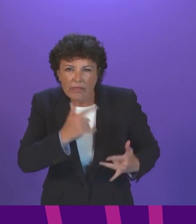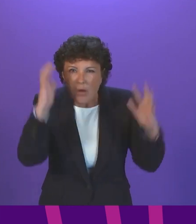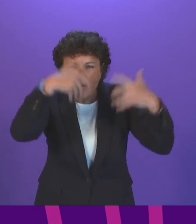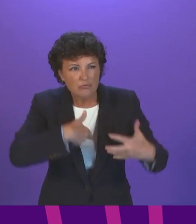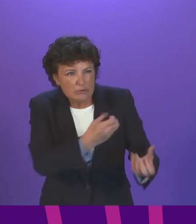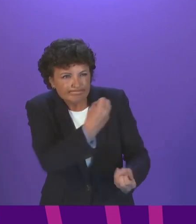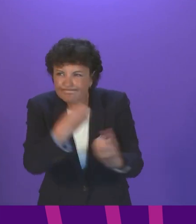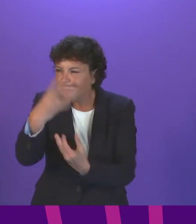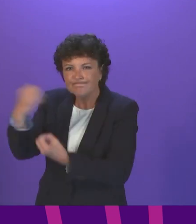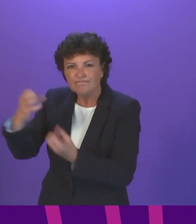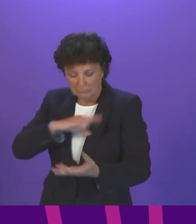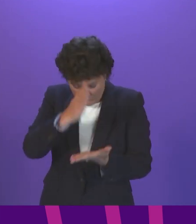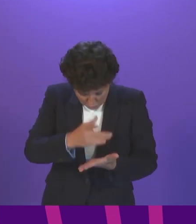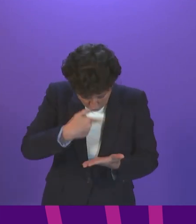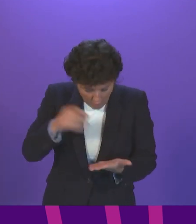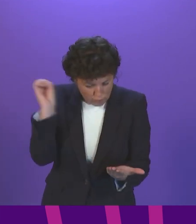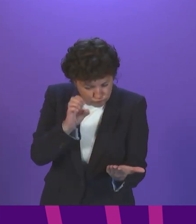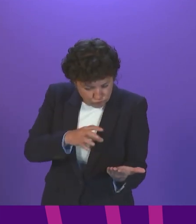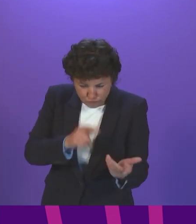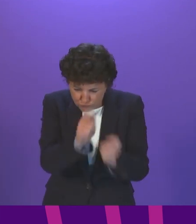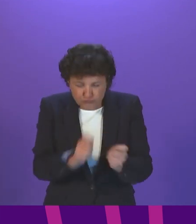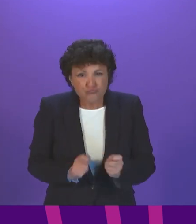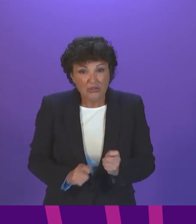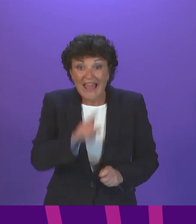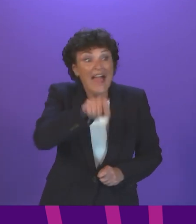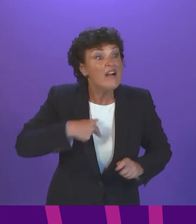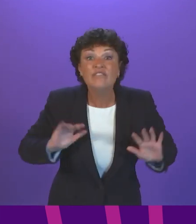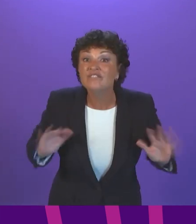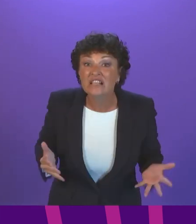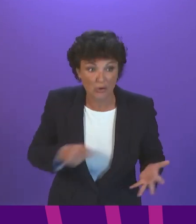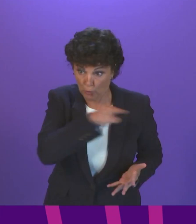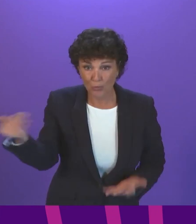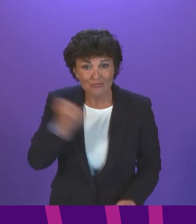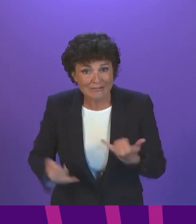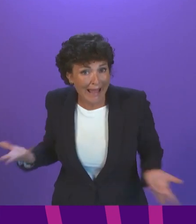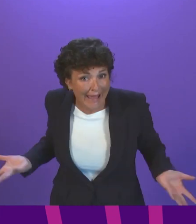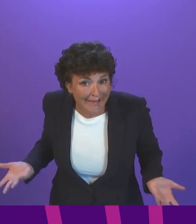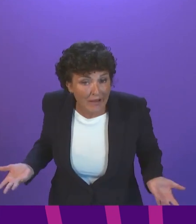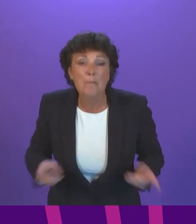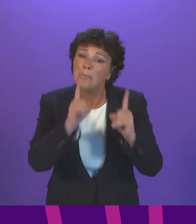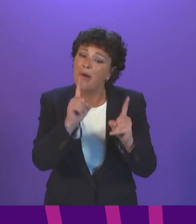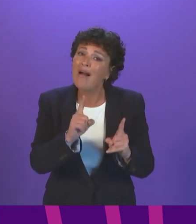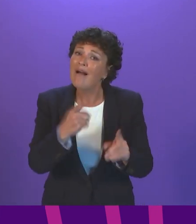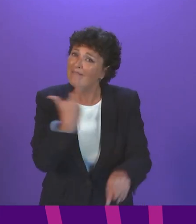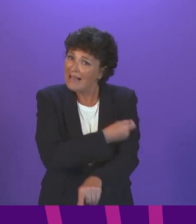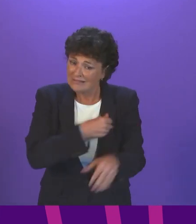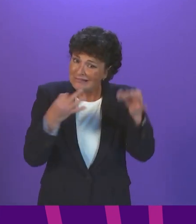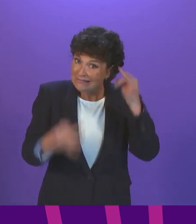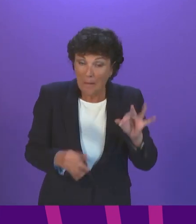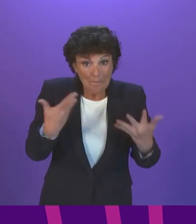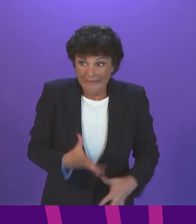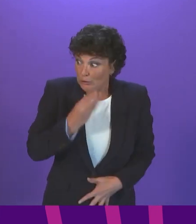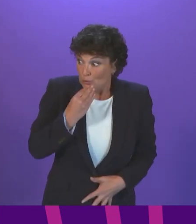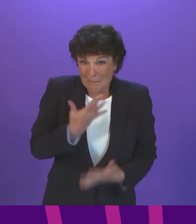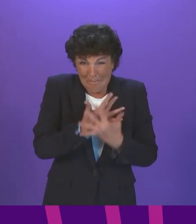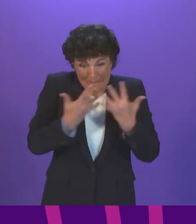we finalise the detail. In fact, we'd be criticised if we weren't to do that. But, of course, vaccine certification is already being used